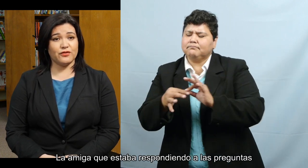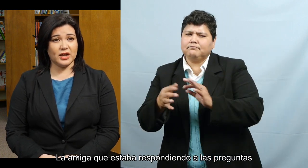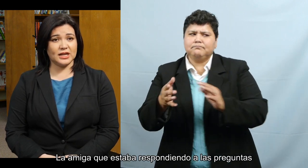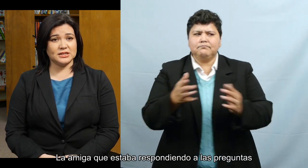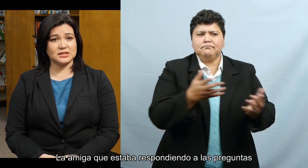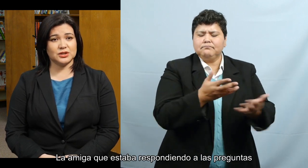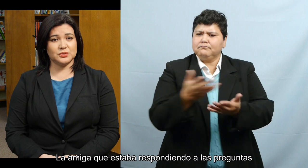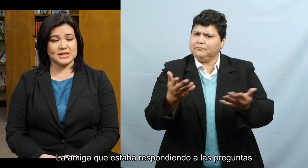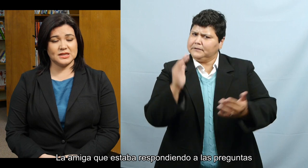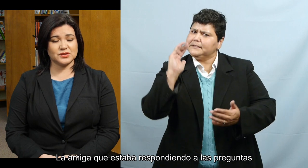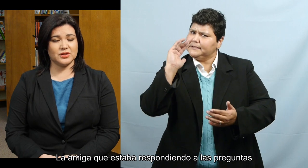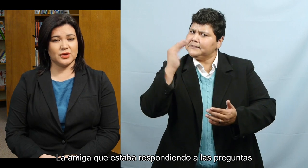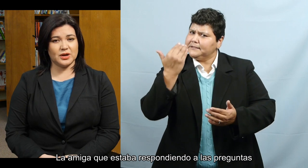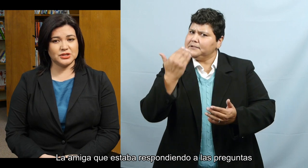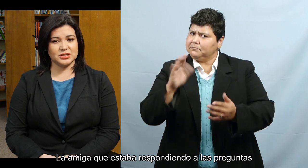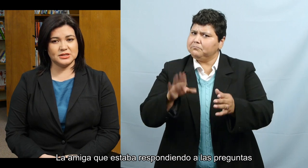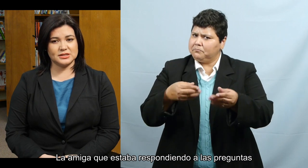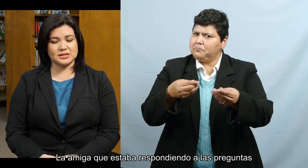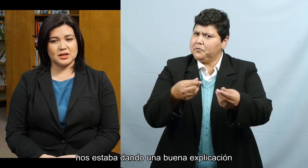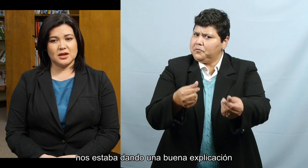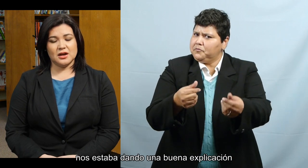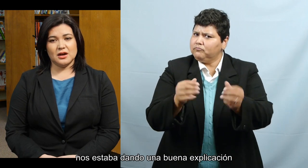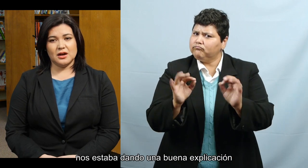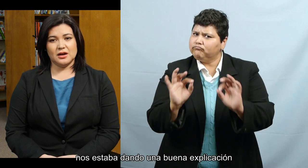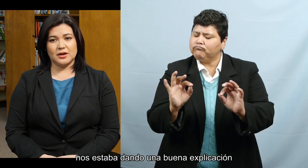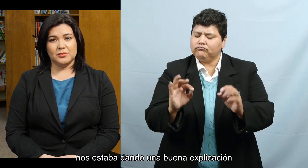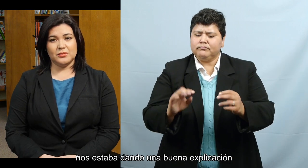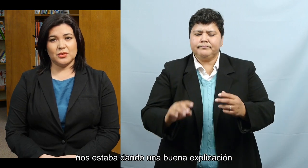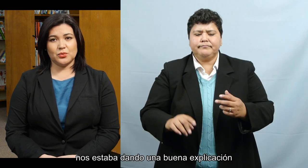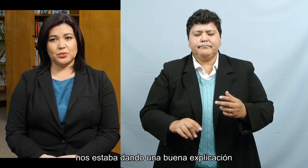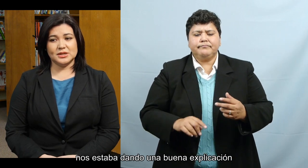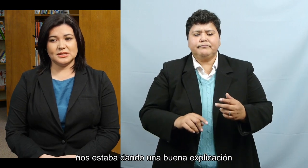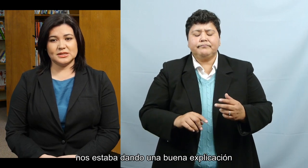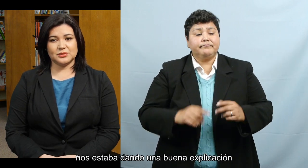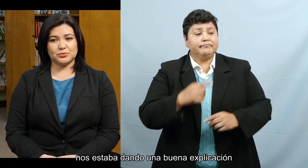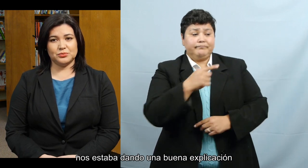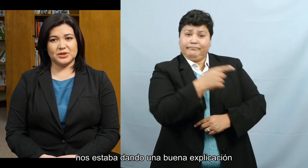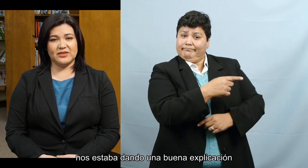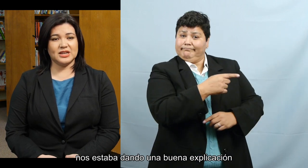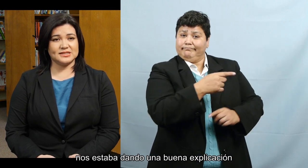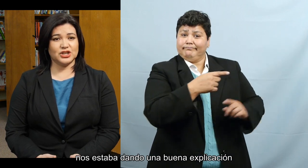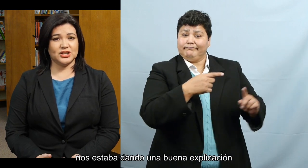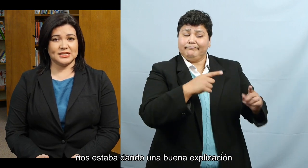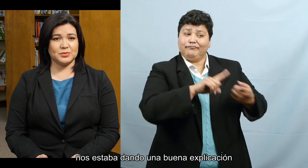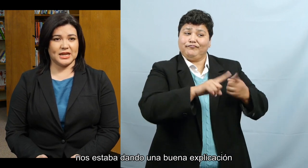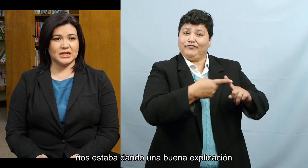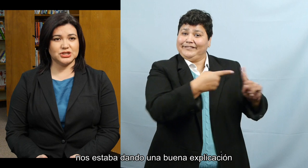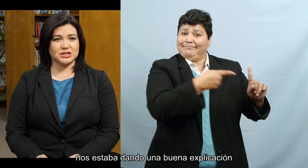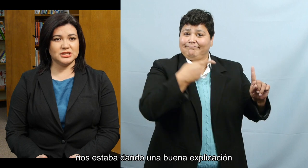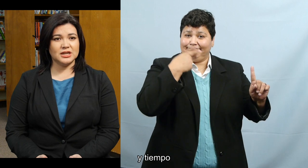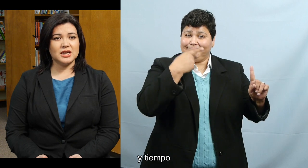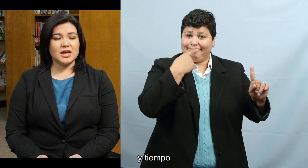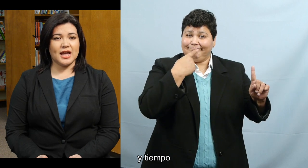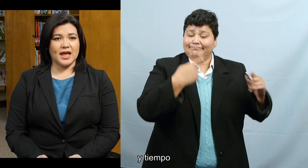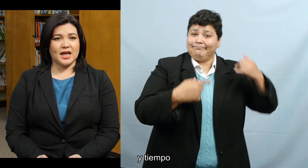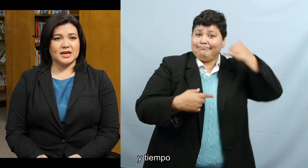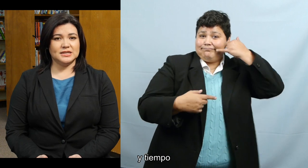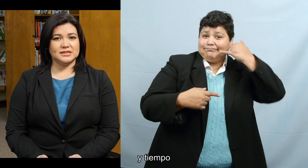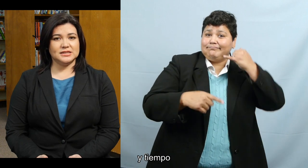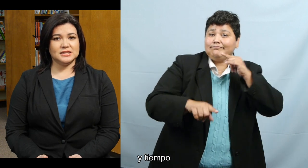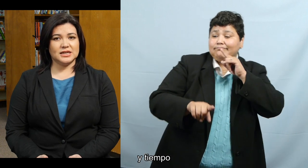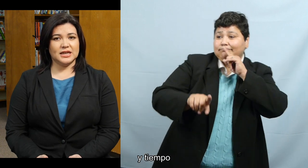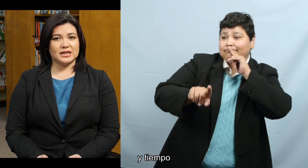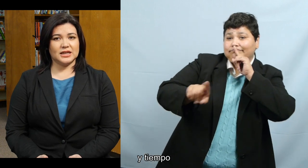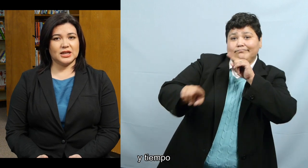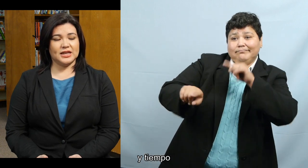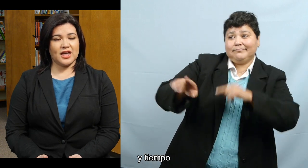friend who was answering the questions was giving us a good explanation and